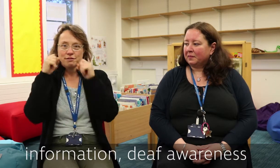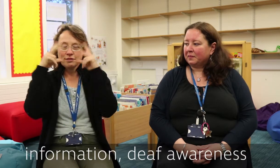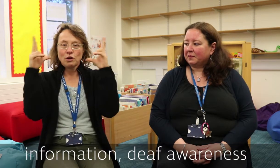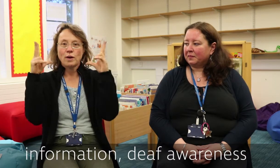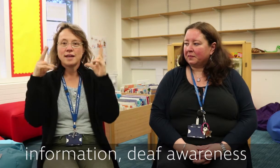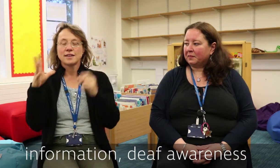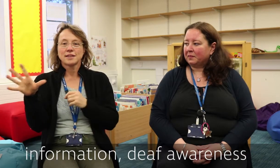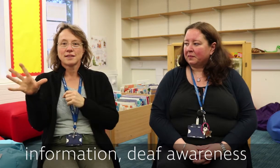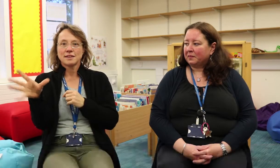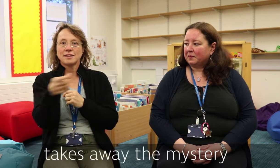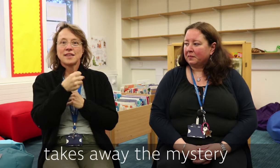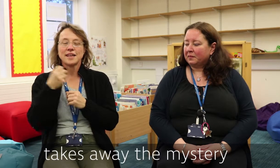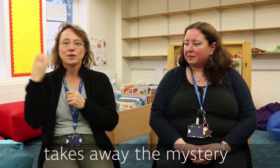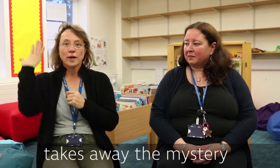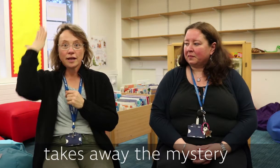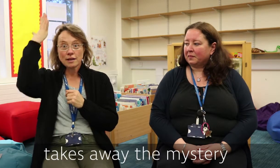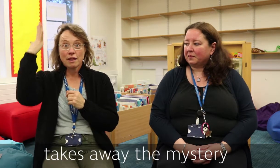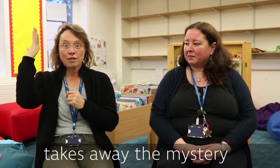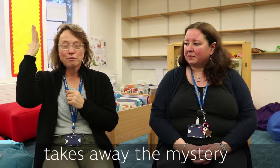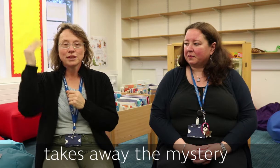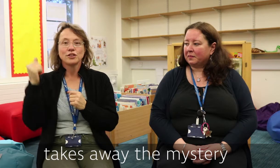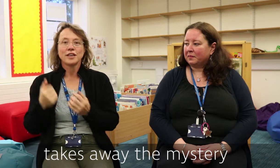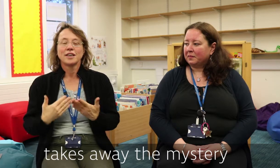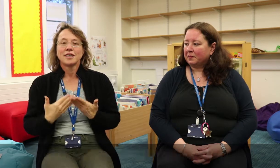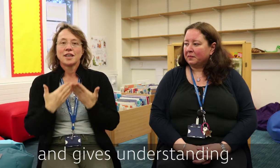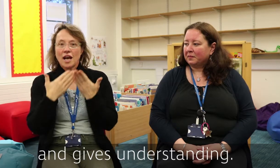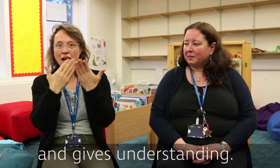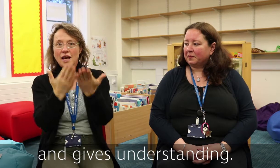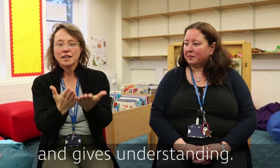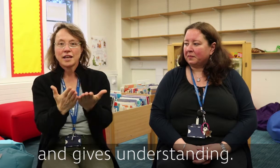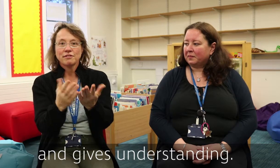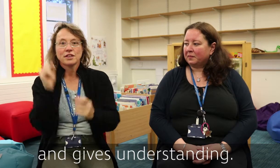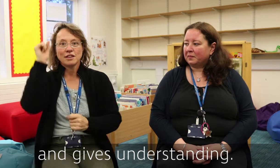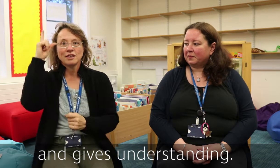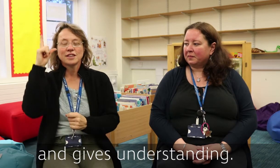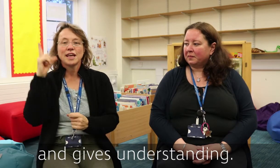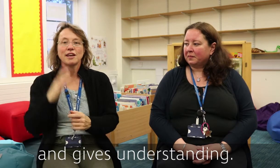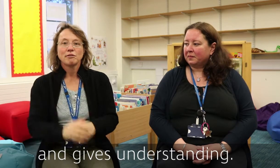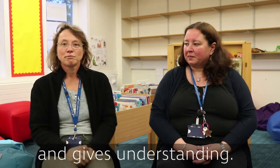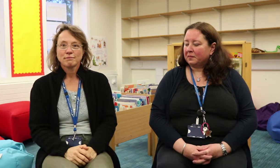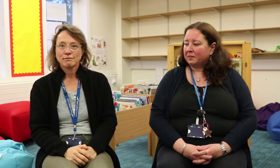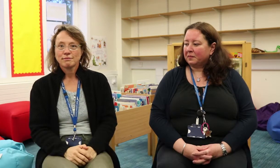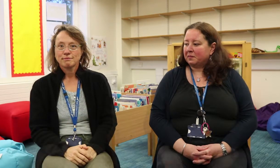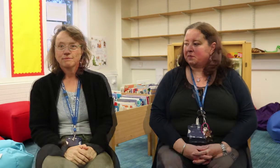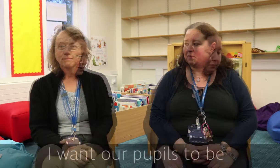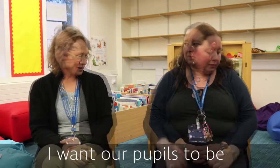awareness takes away the mystery and gives understanding. They are different.